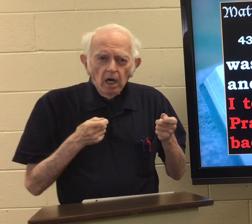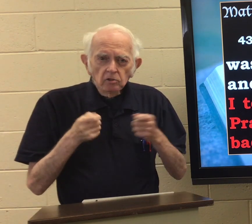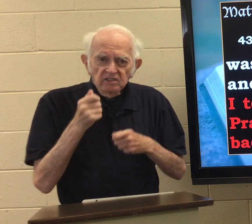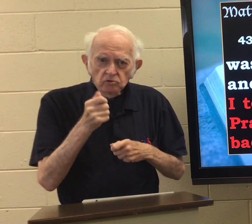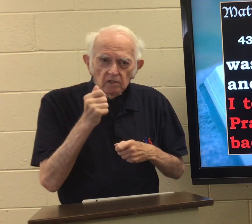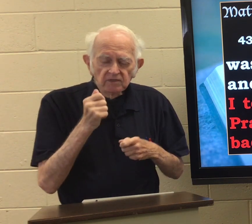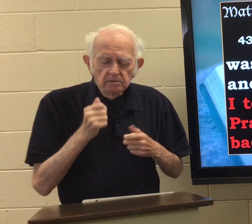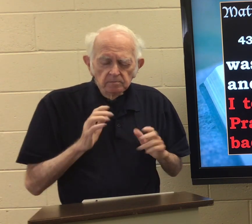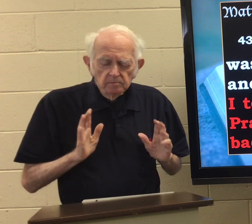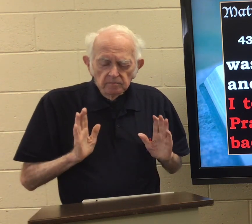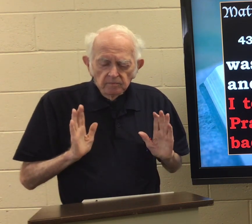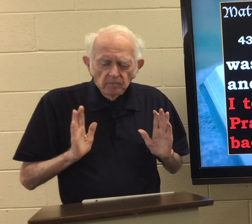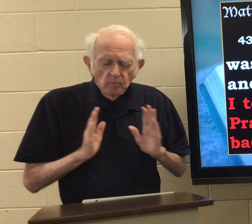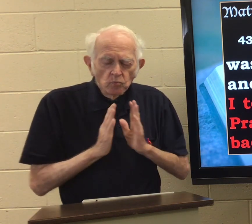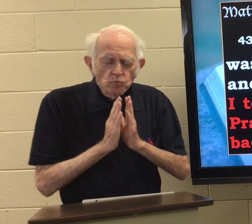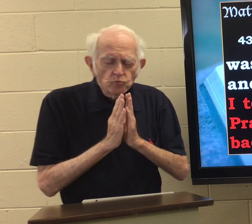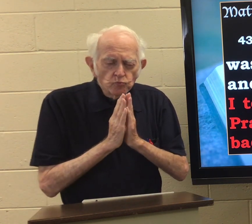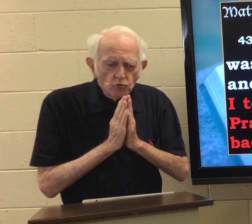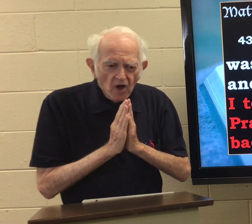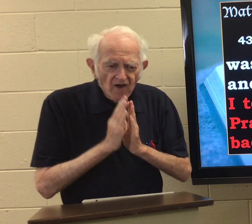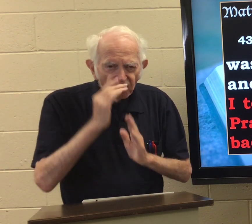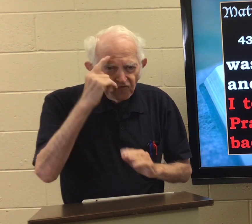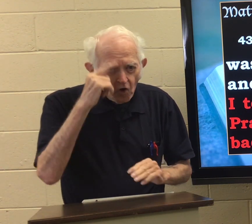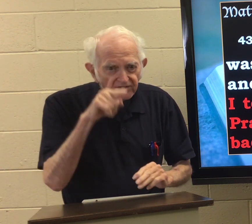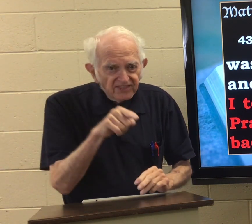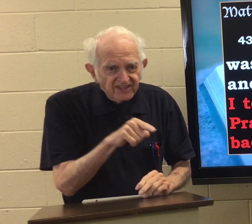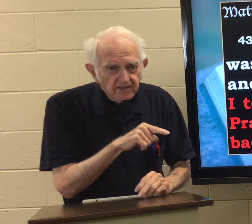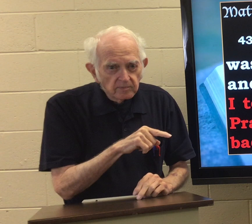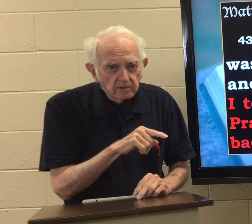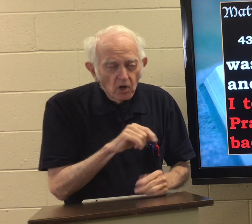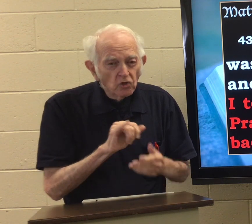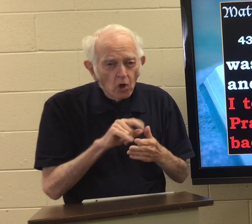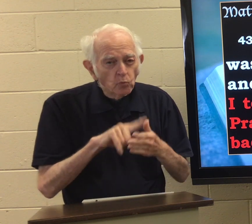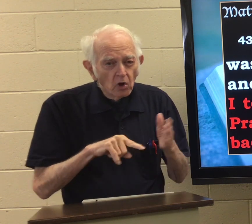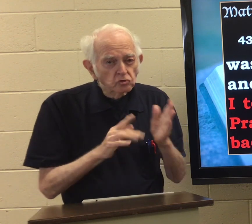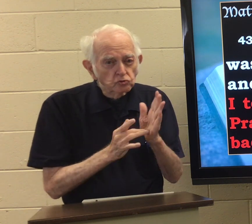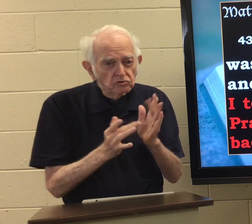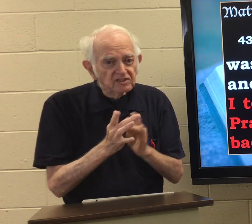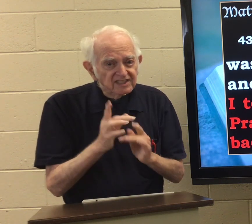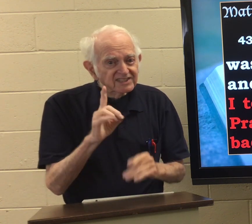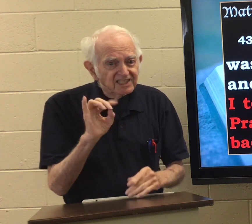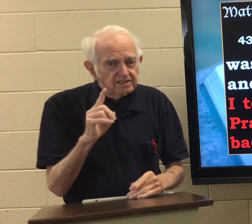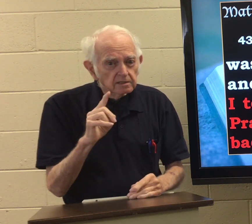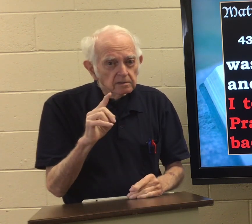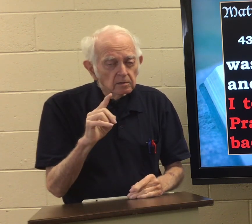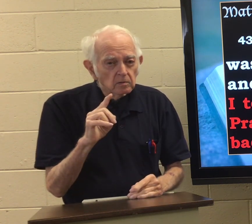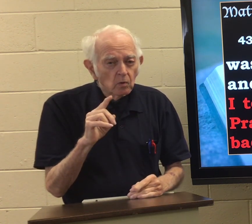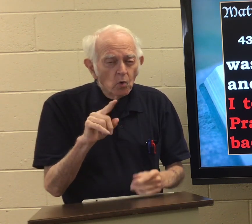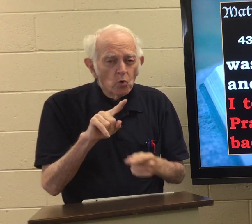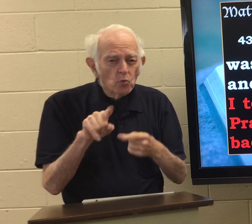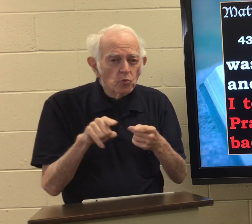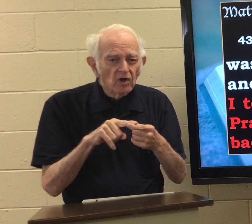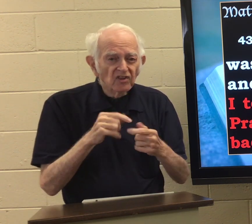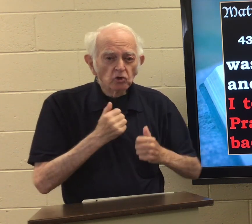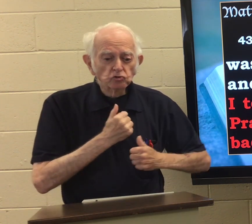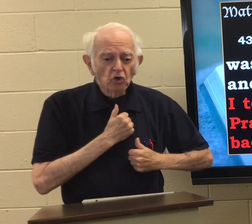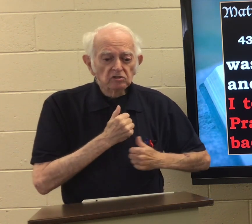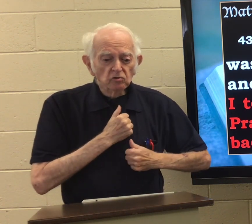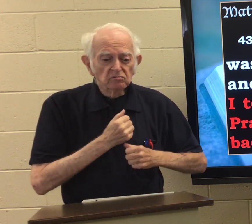But you must control yourself and pray for them. That's what Jesus did. When the